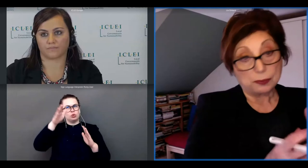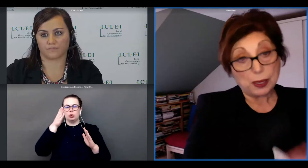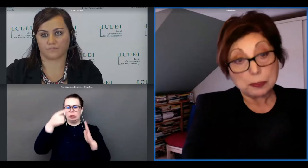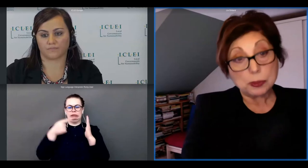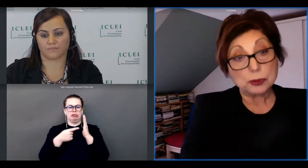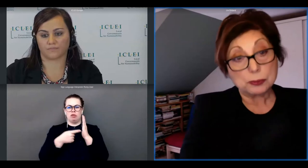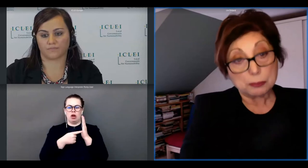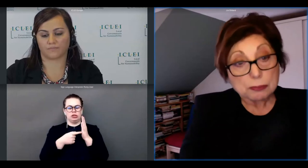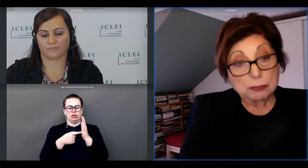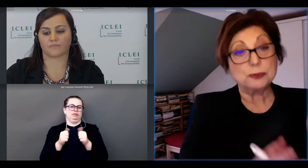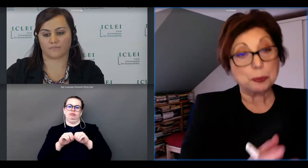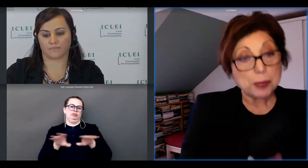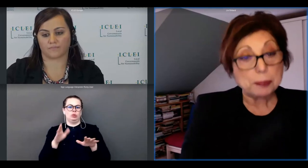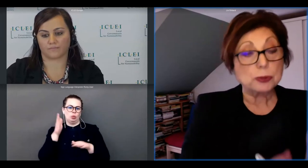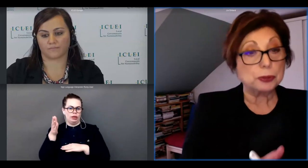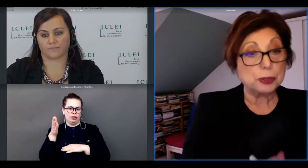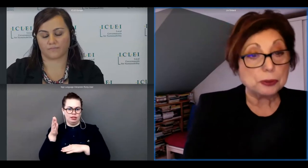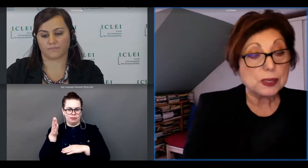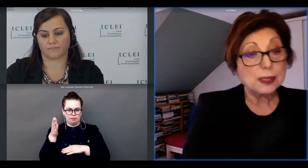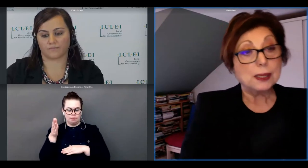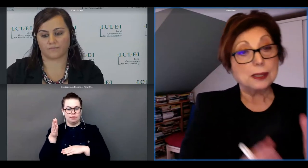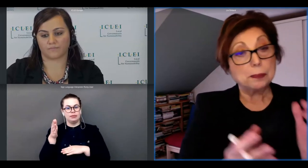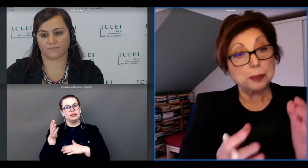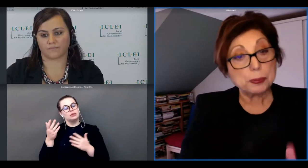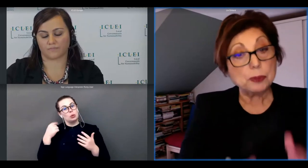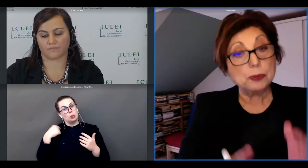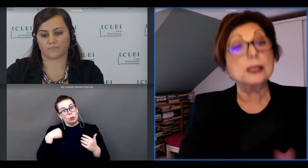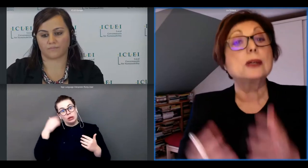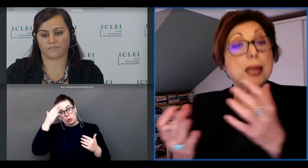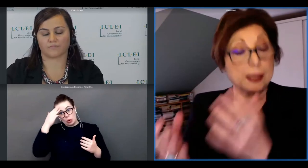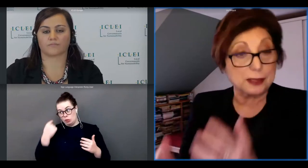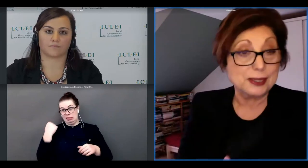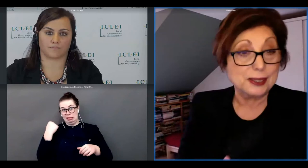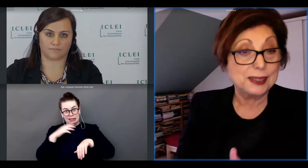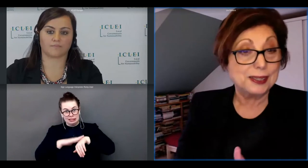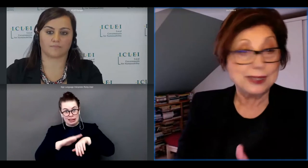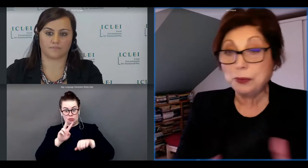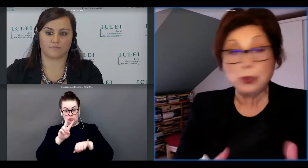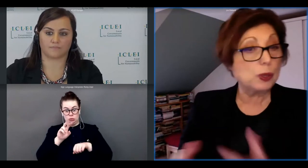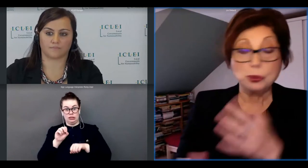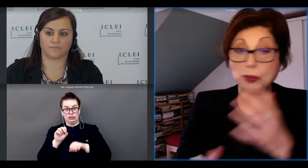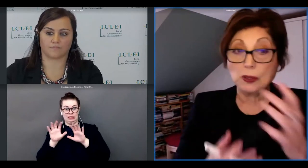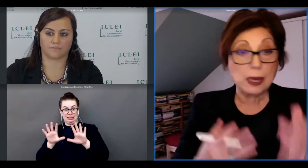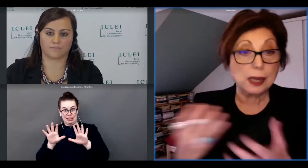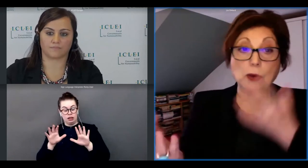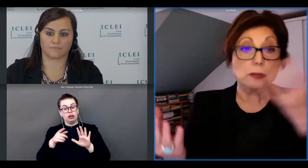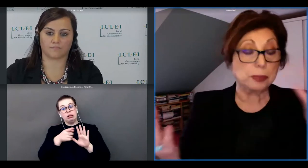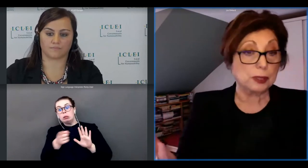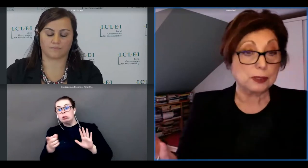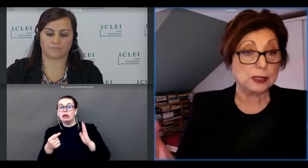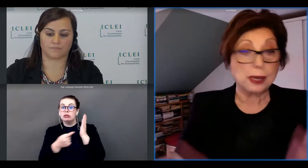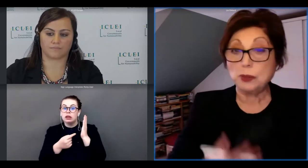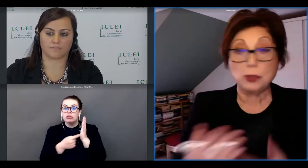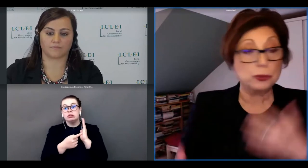is available for people to use then people will create they will want to create their own